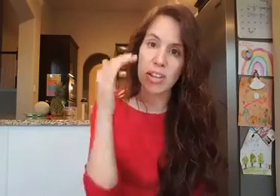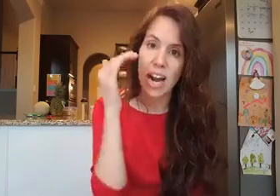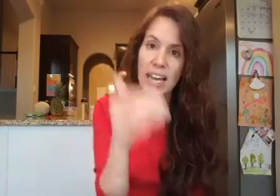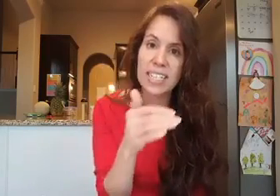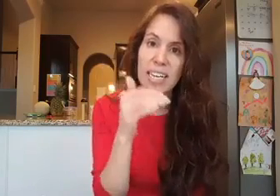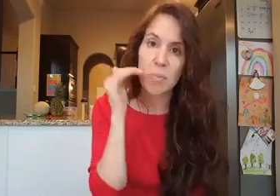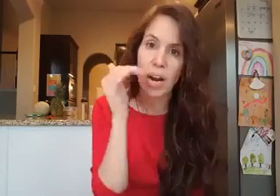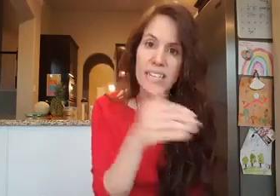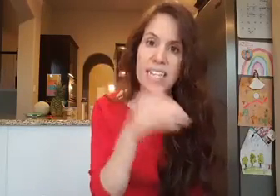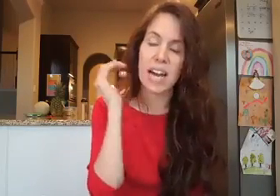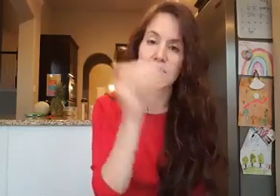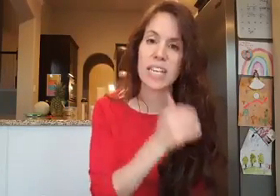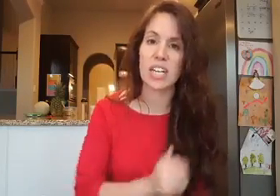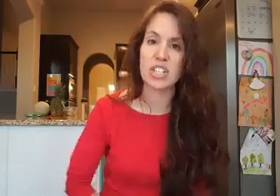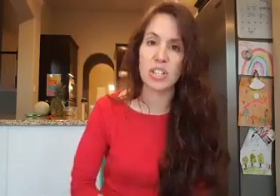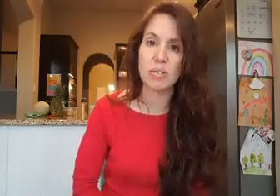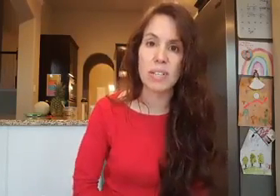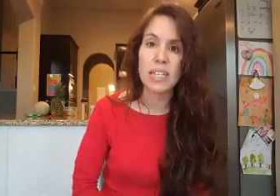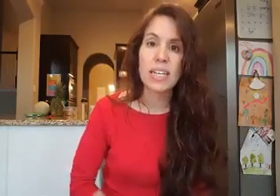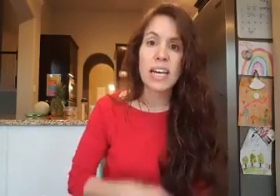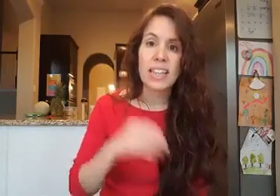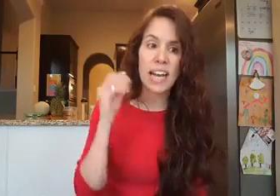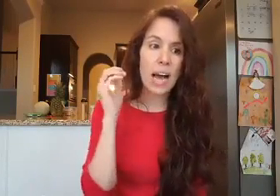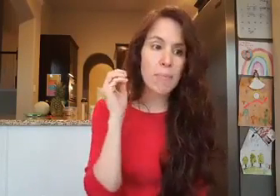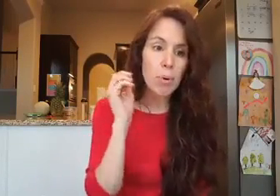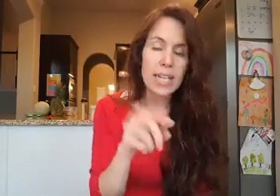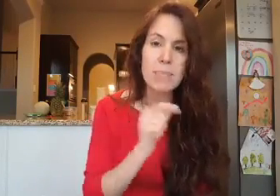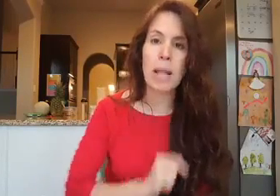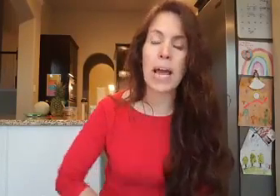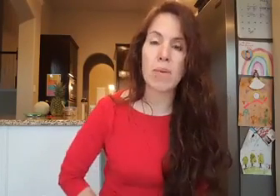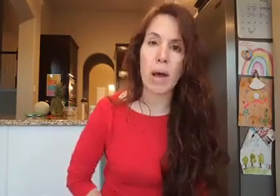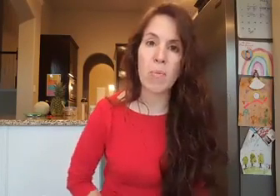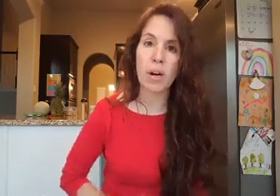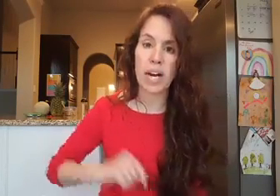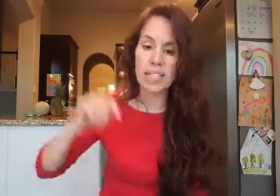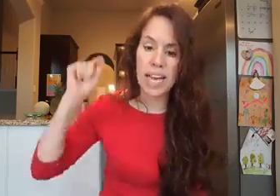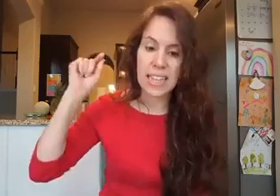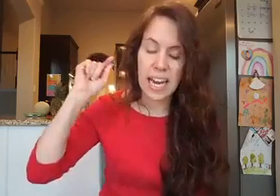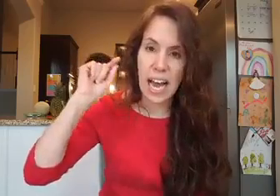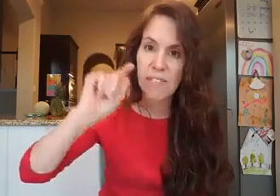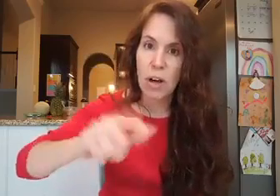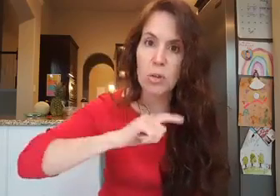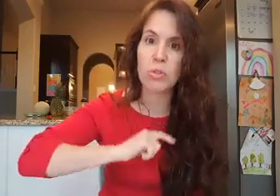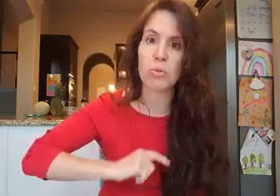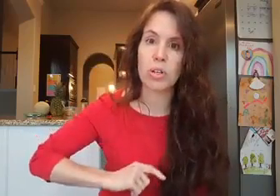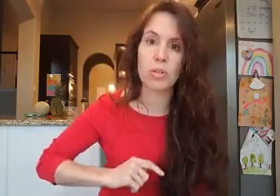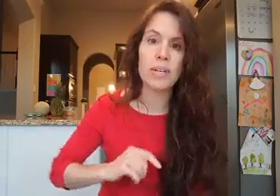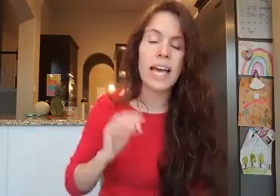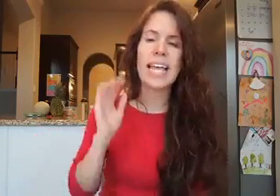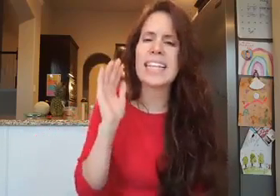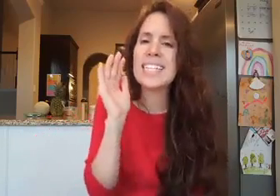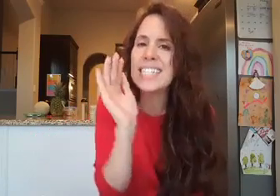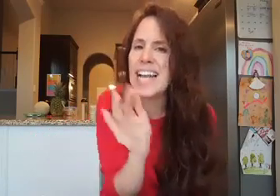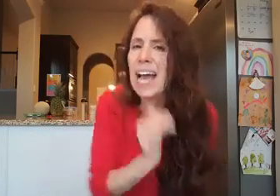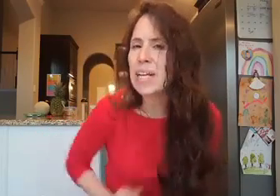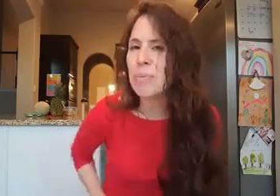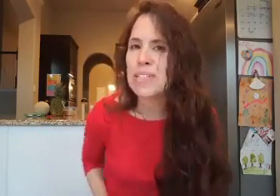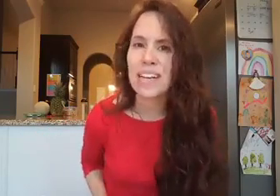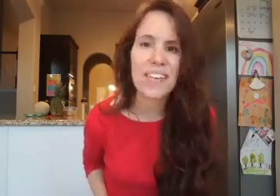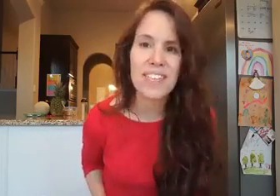that I did what I said I was going to do, that I pressed play on my workout and that I followed through at least 90% of